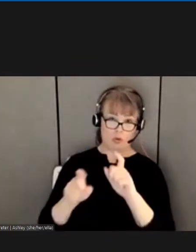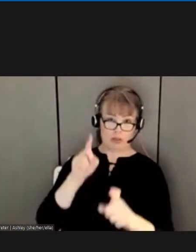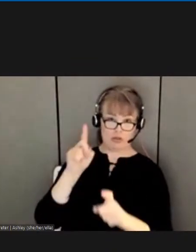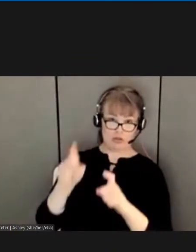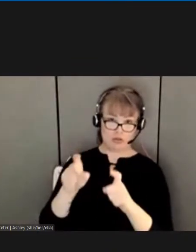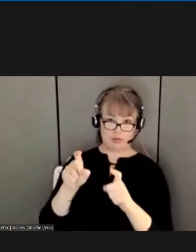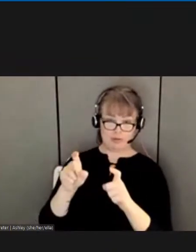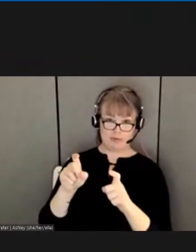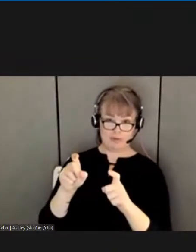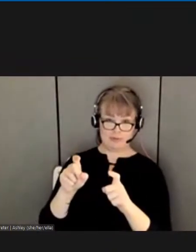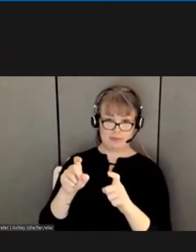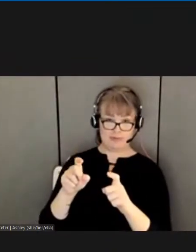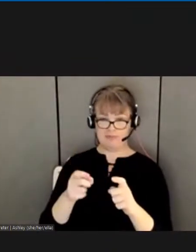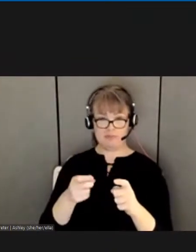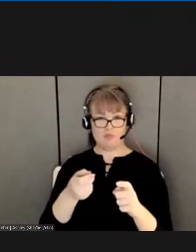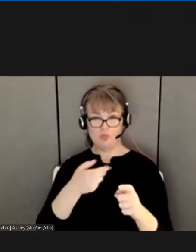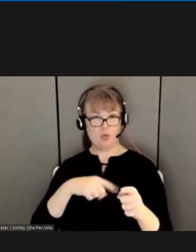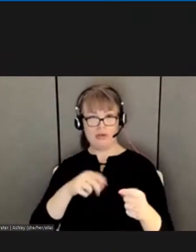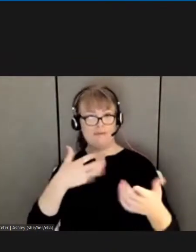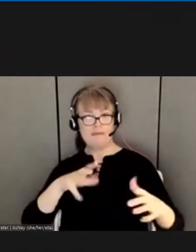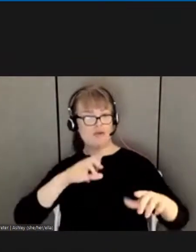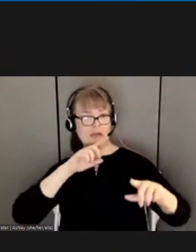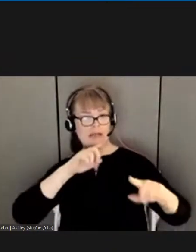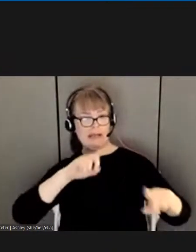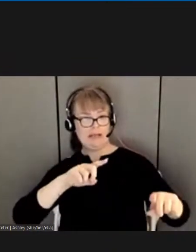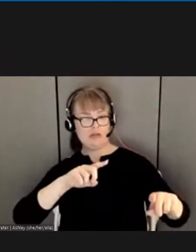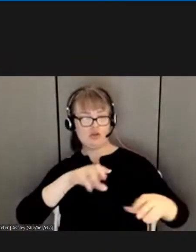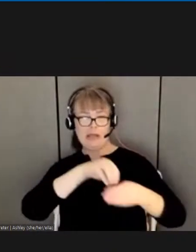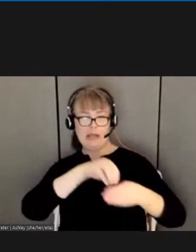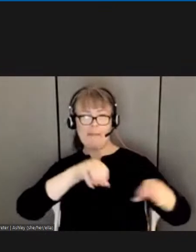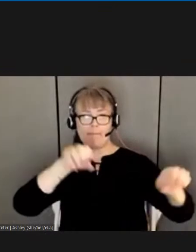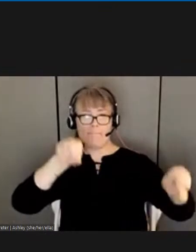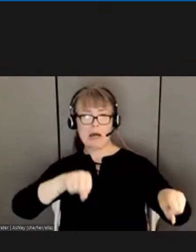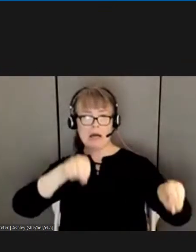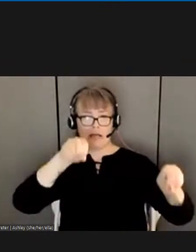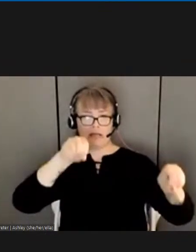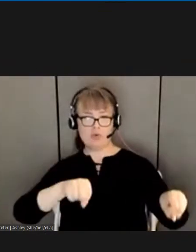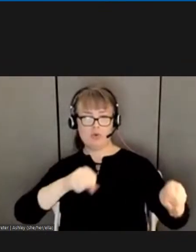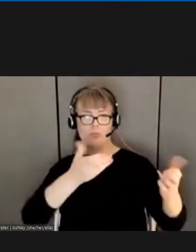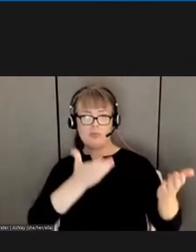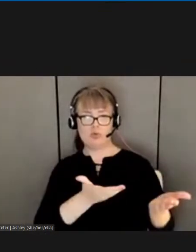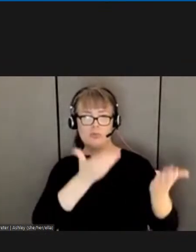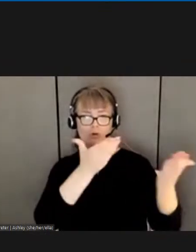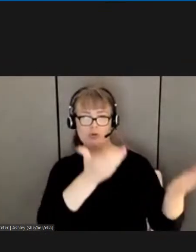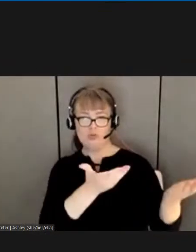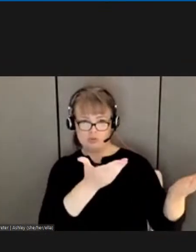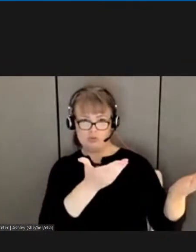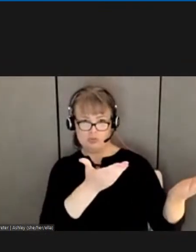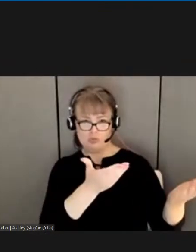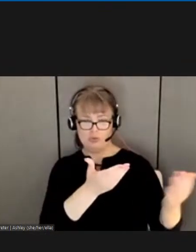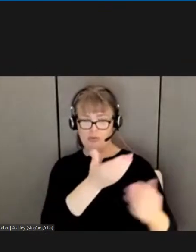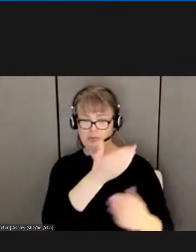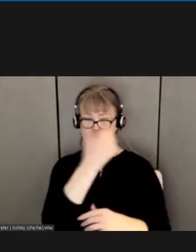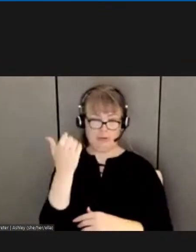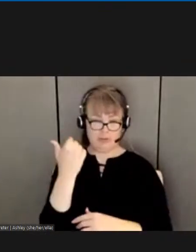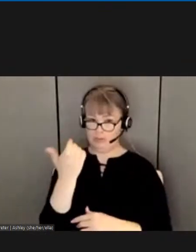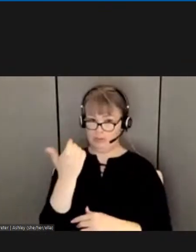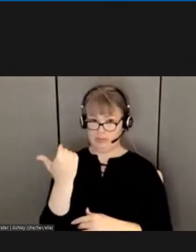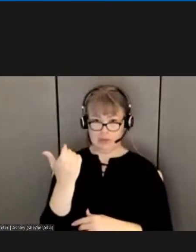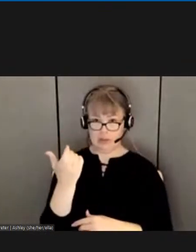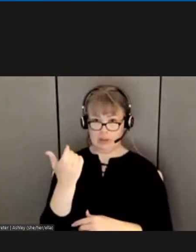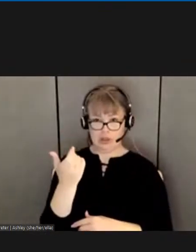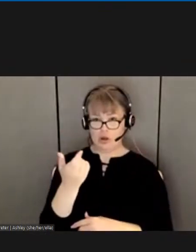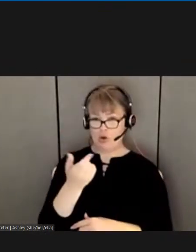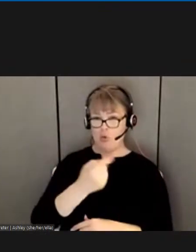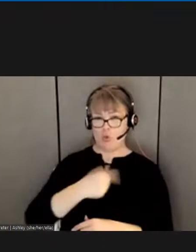And you notice we said possible, because what we will not do is we will not go for a lot of little